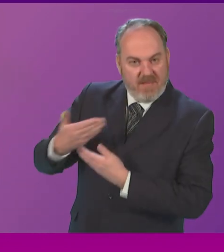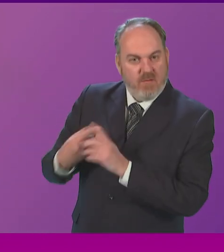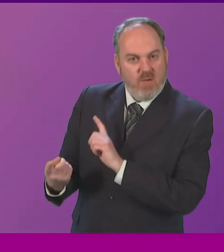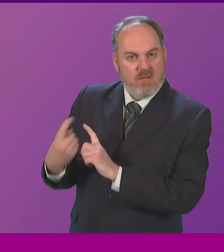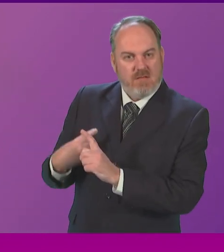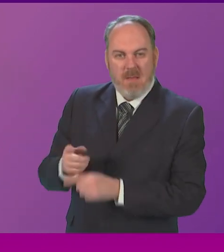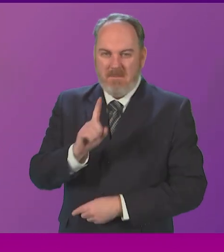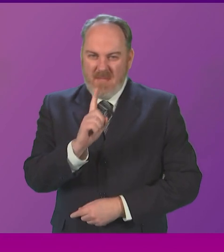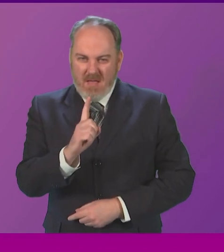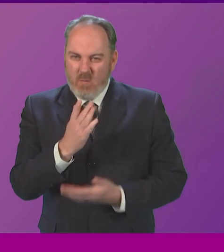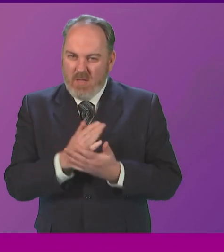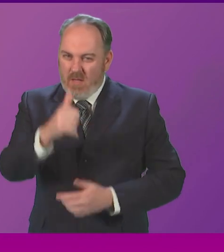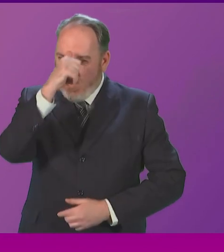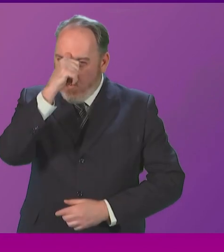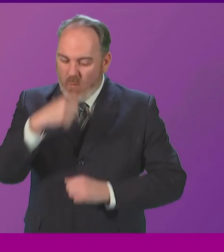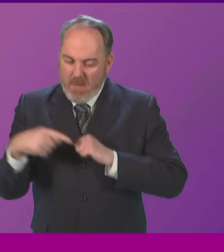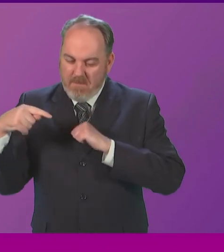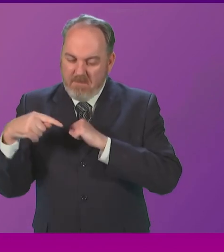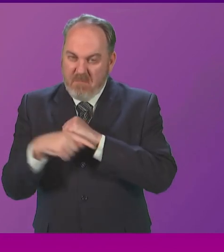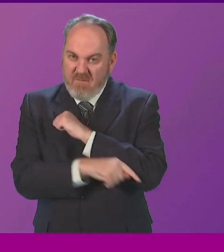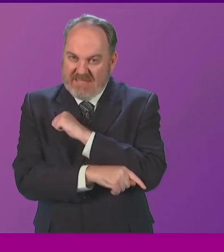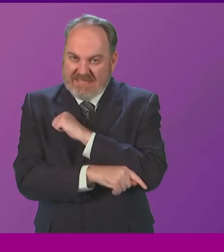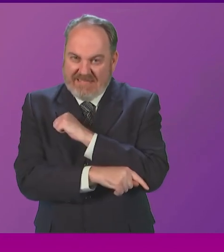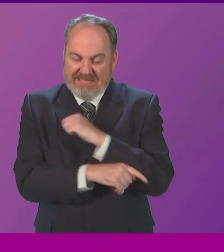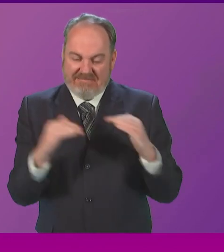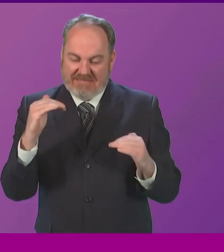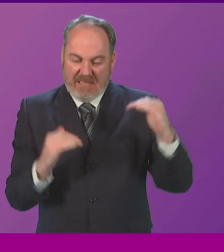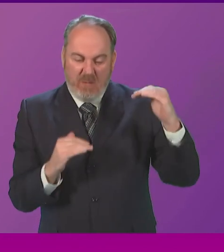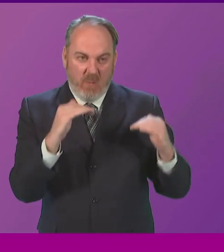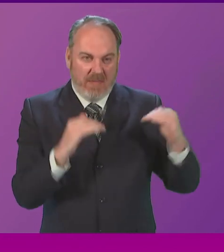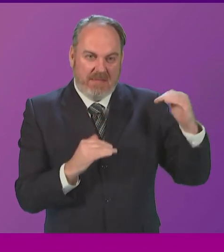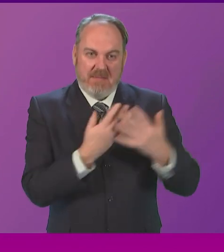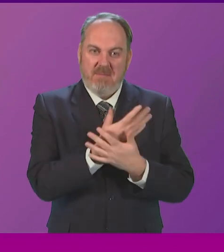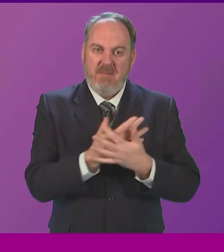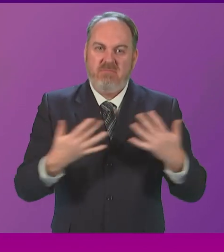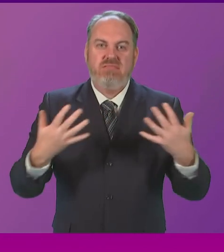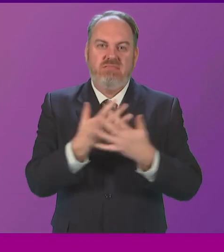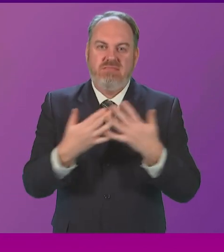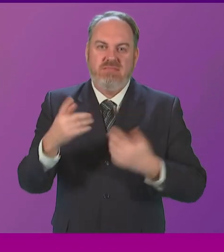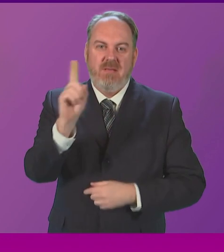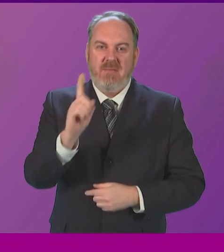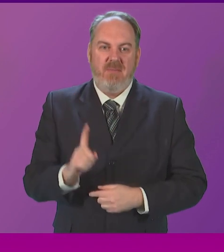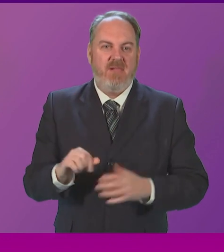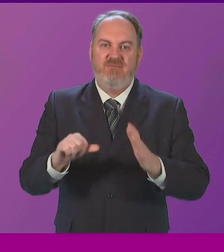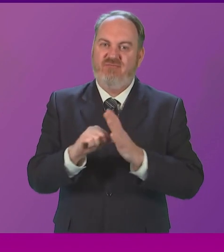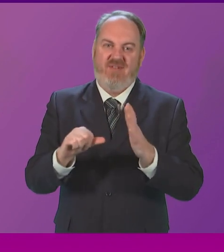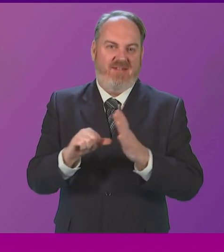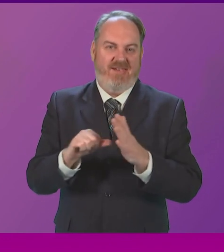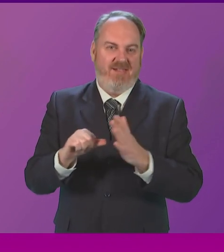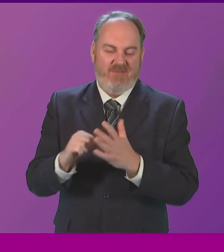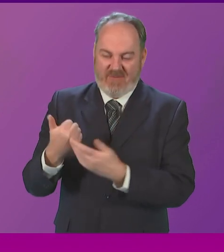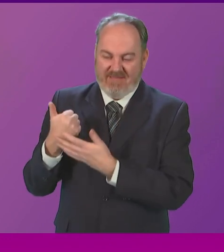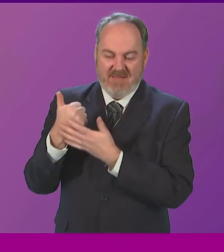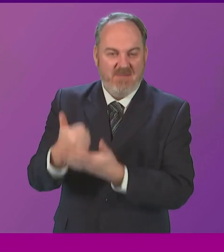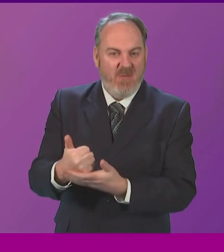diabetes, poverty-driven health inequalities are preventing them from accessing technologies advanced in the treatment